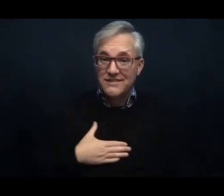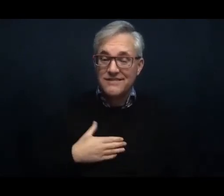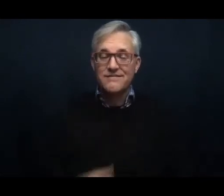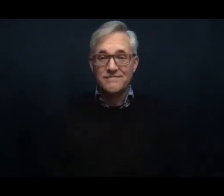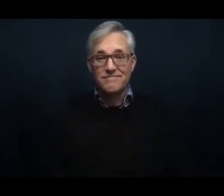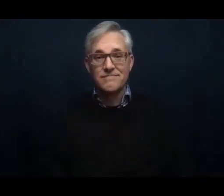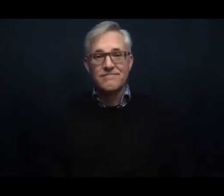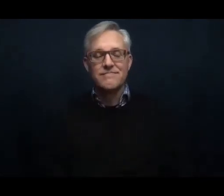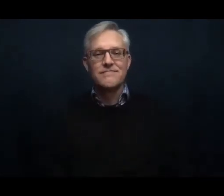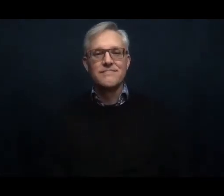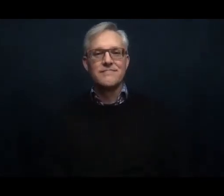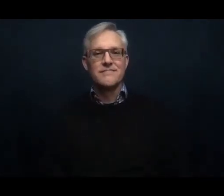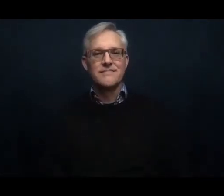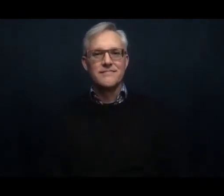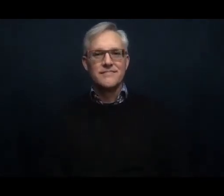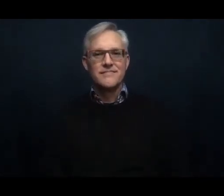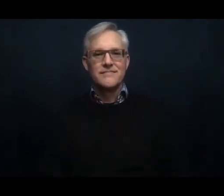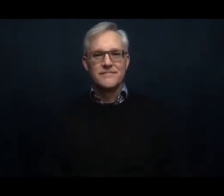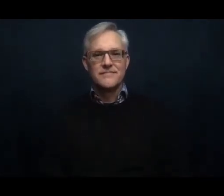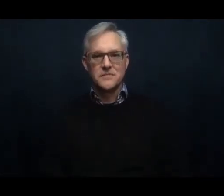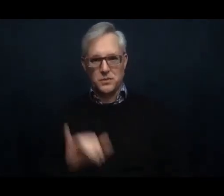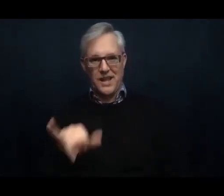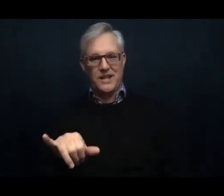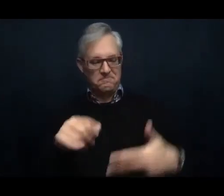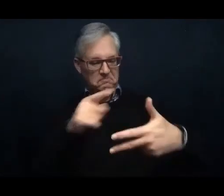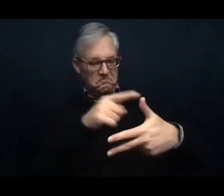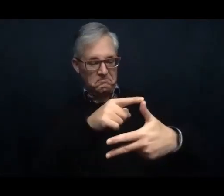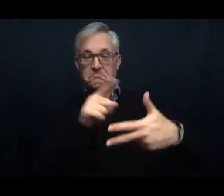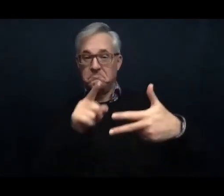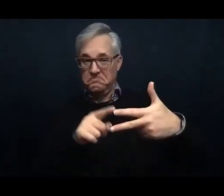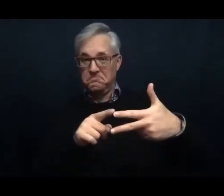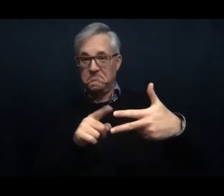So those are the three things. First, pray.